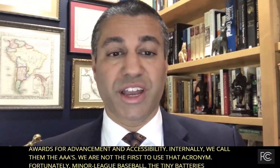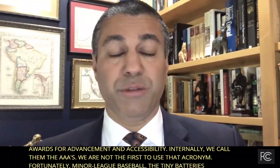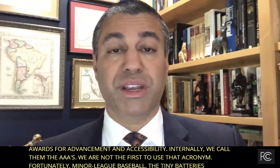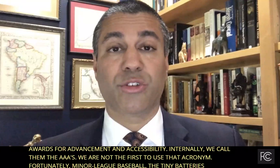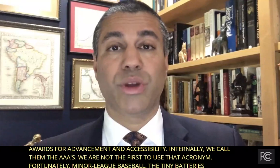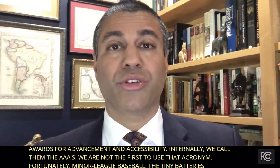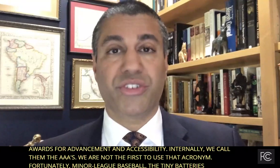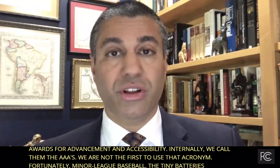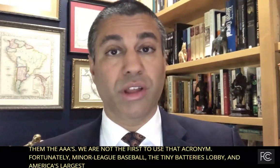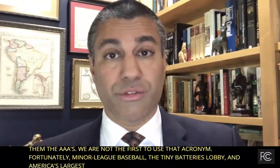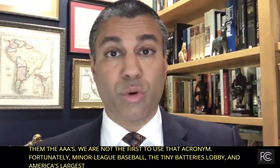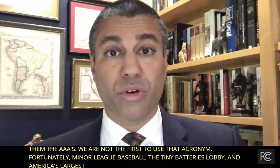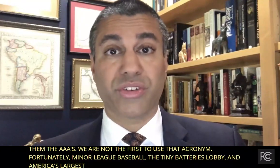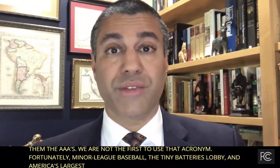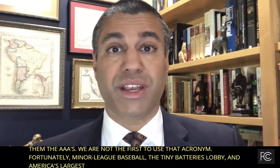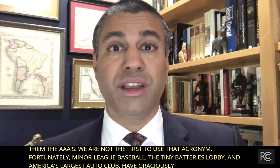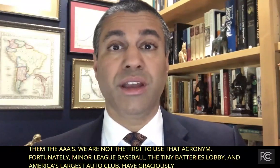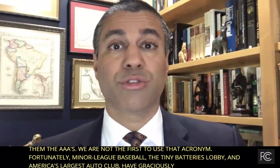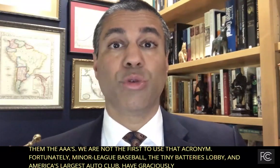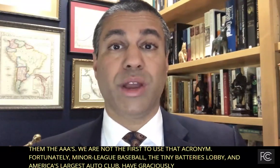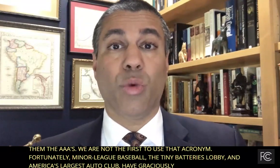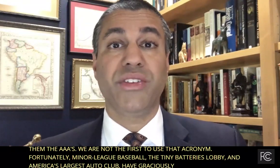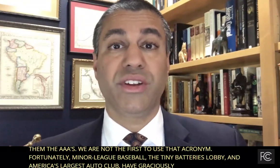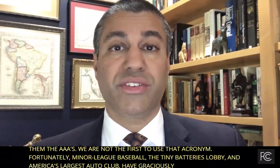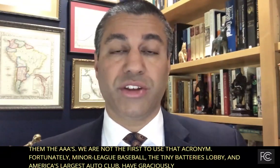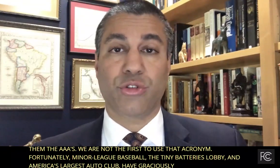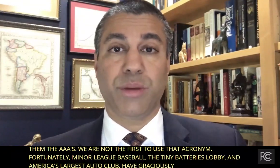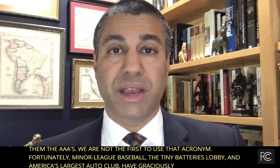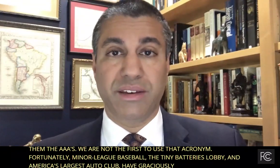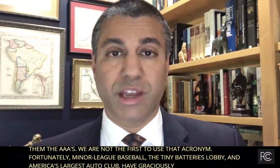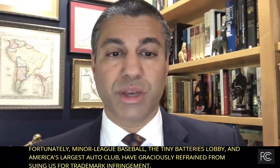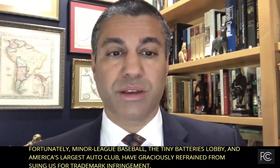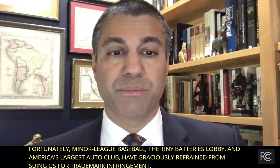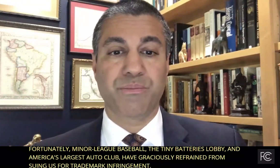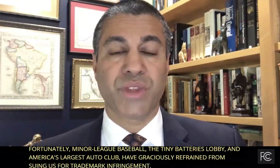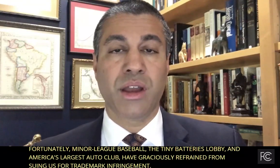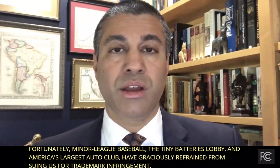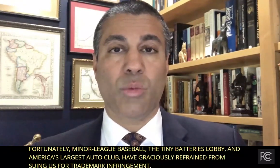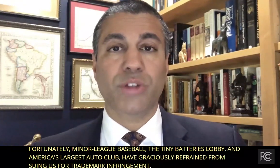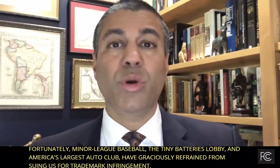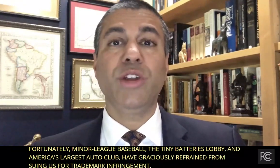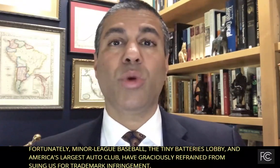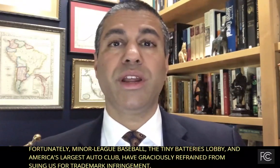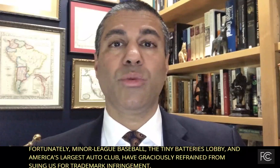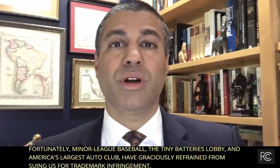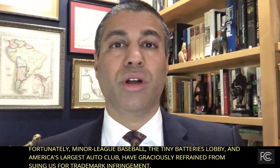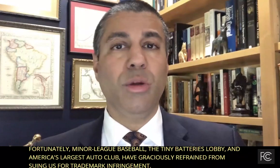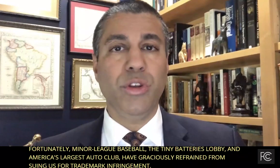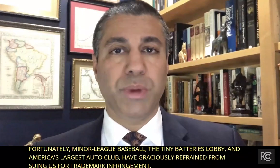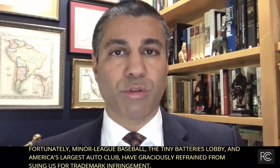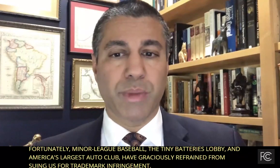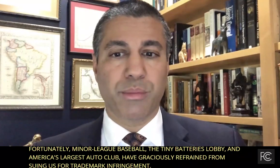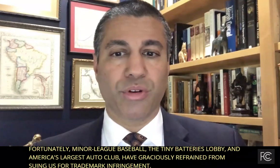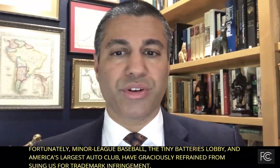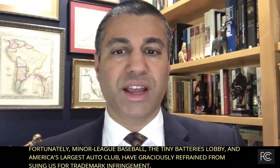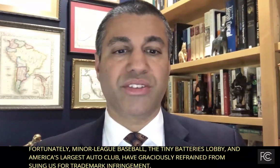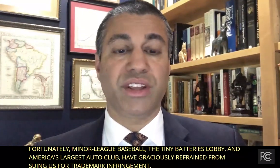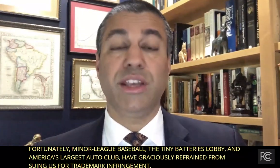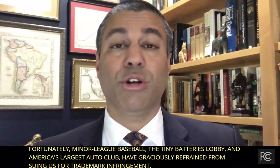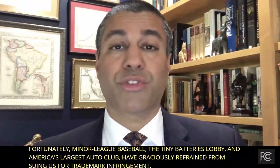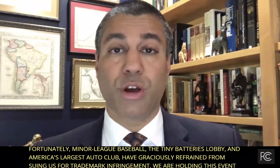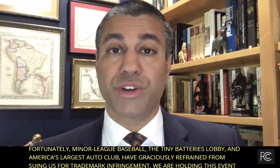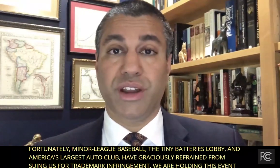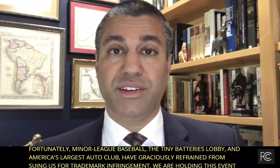online because we are still, of course, living through a once-in-a-century pandemic. While 2020 will always be remembered